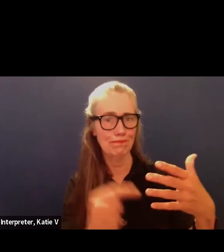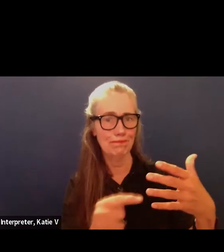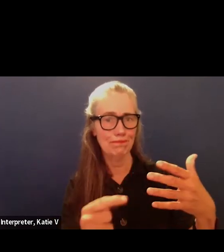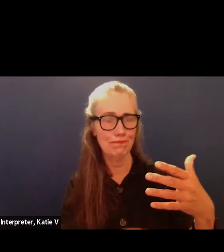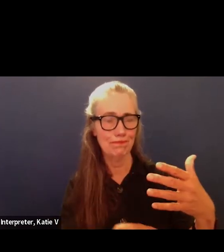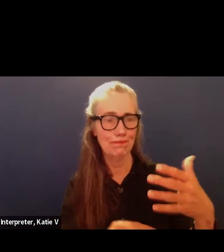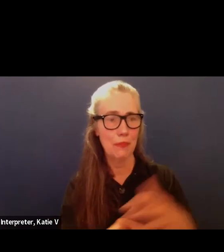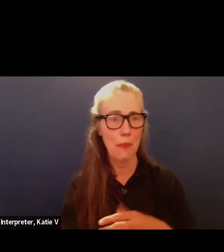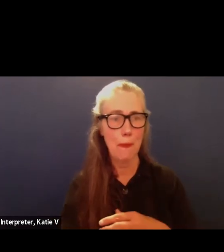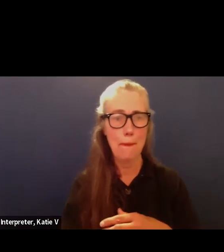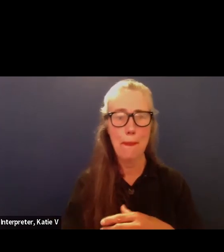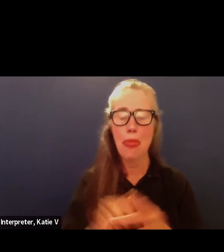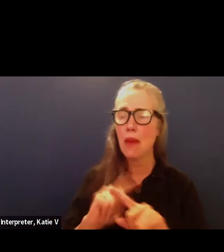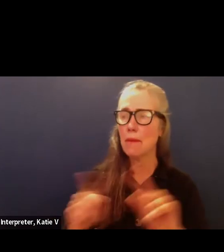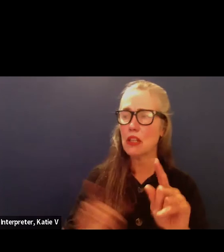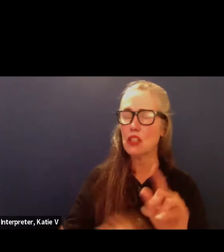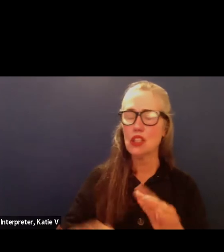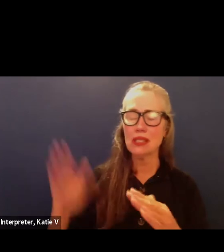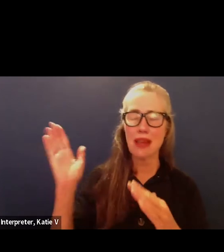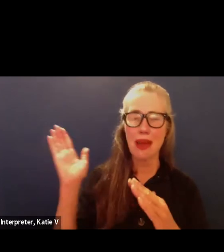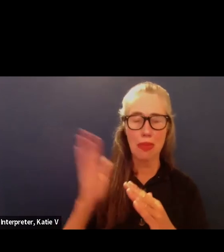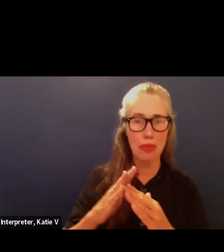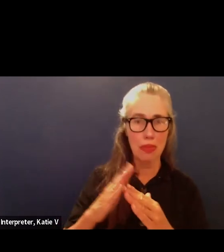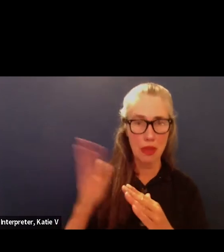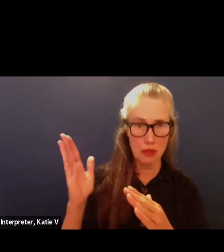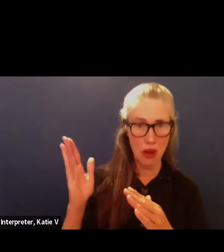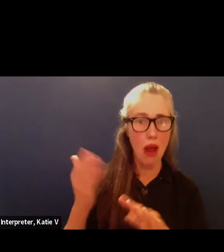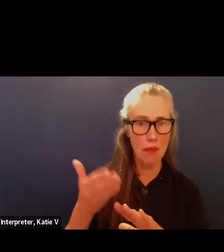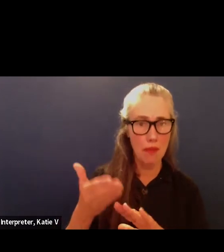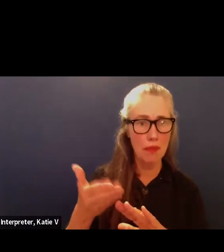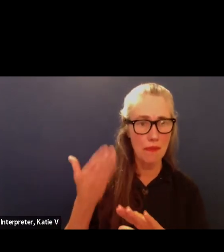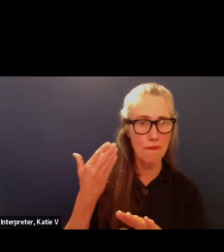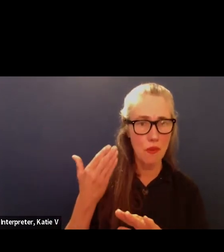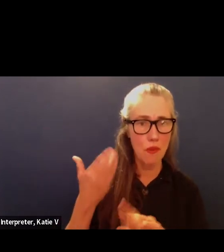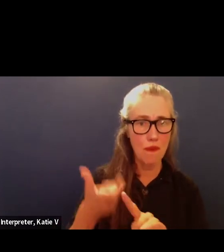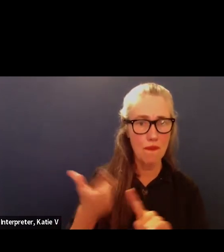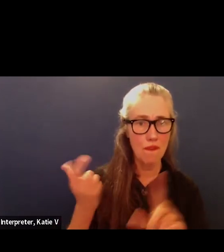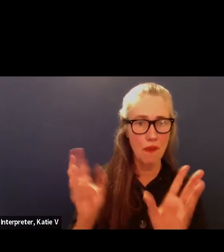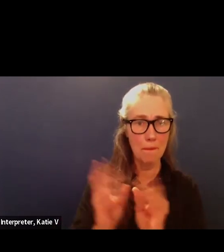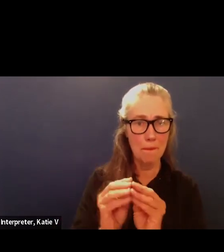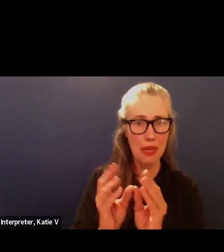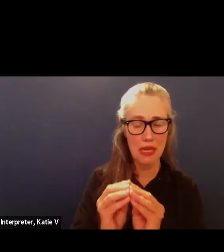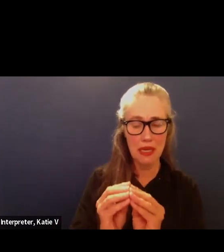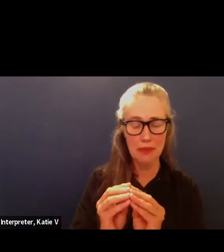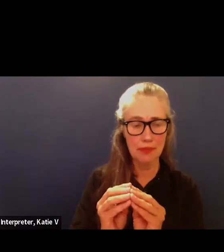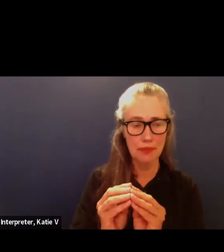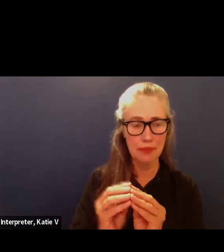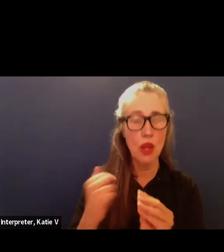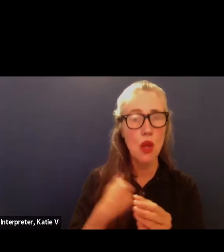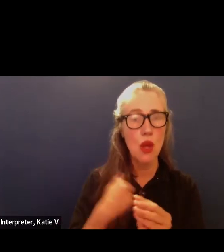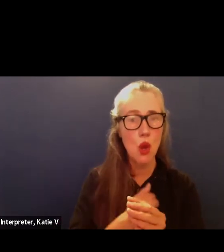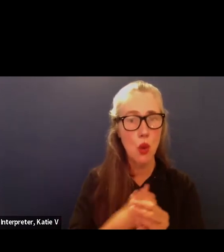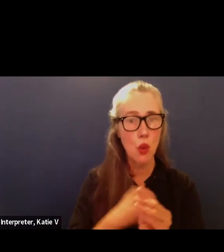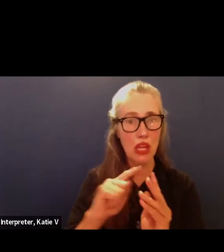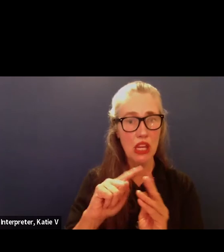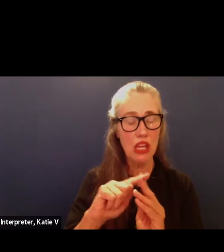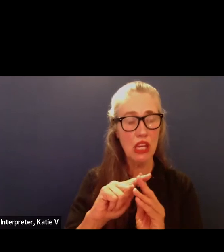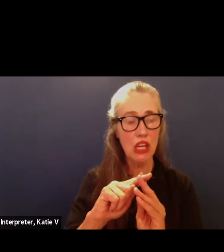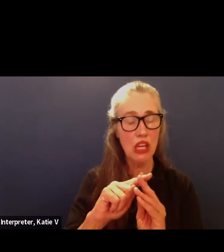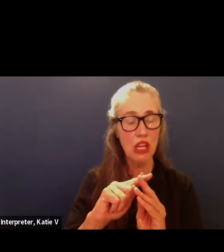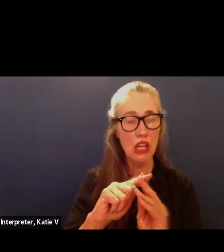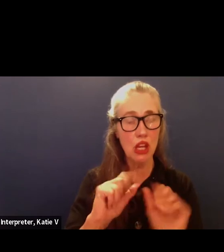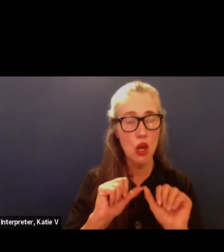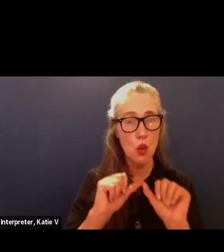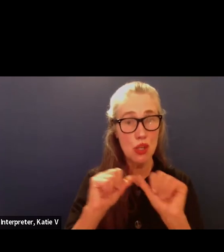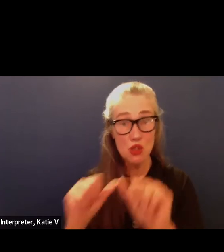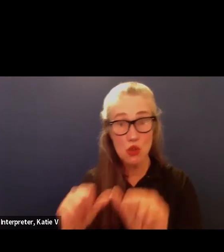so we're resuming the meeting okay good i thought it should